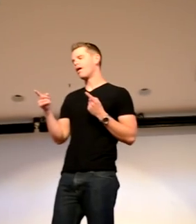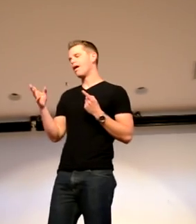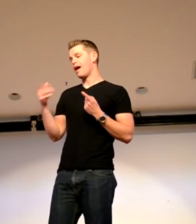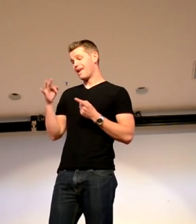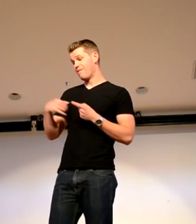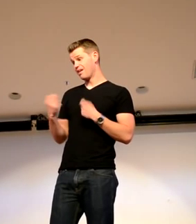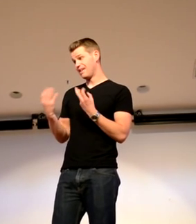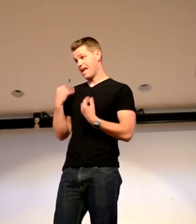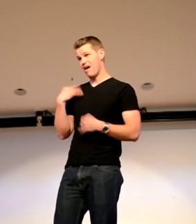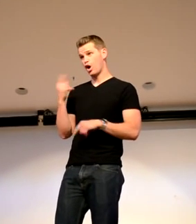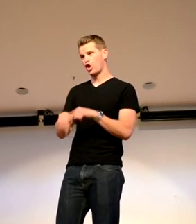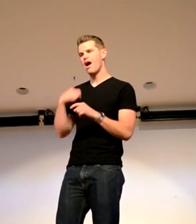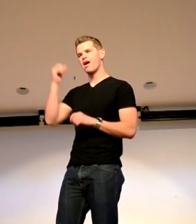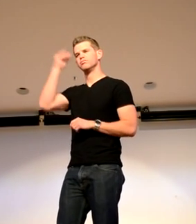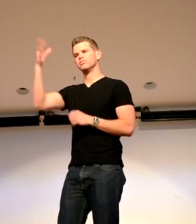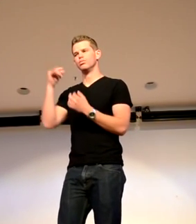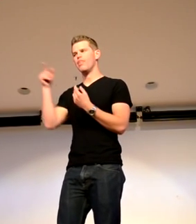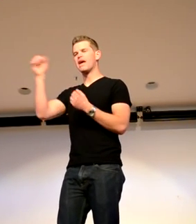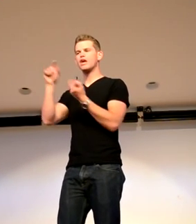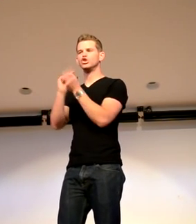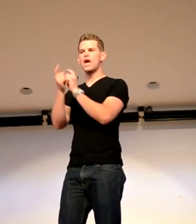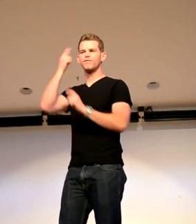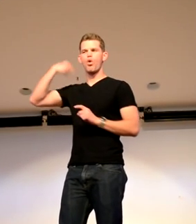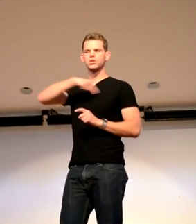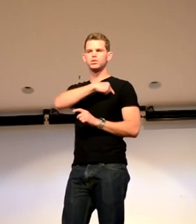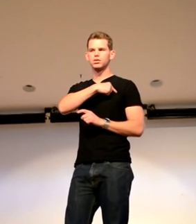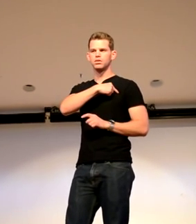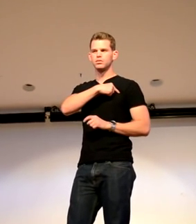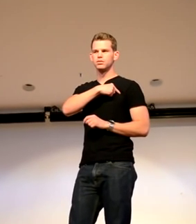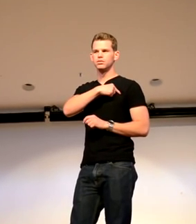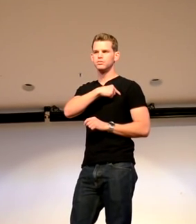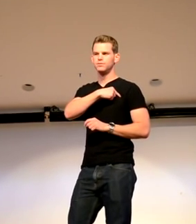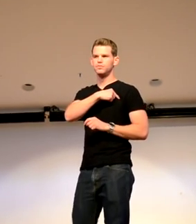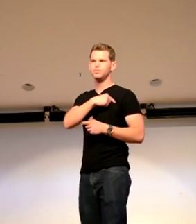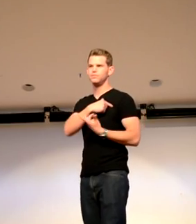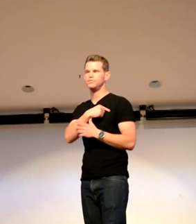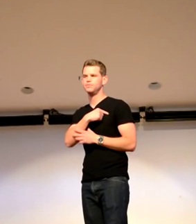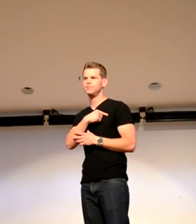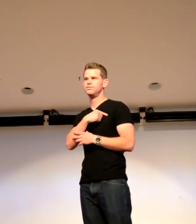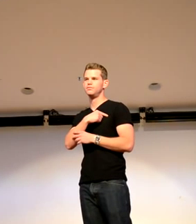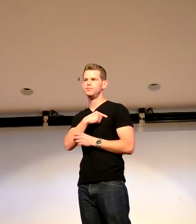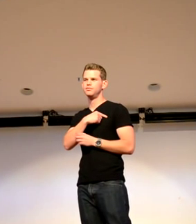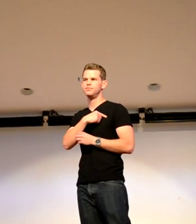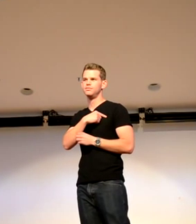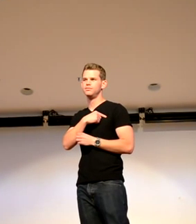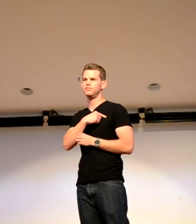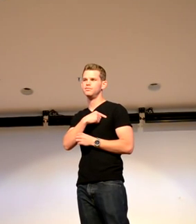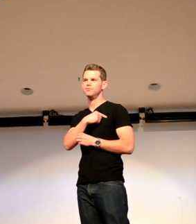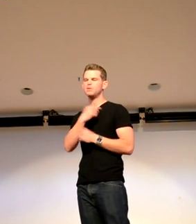but like if it's not working for me the way I sign I just let them know changes can be made they